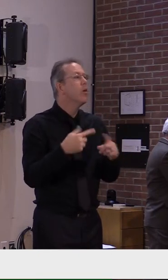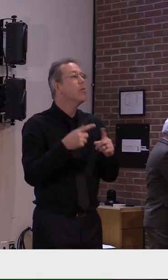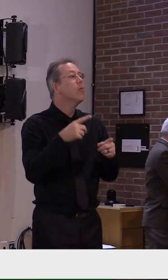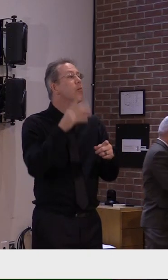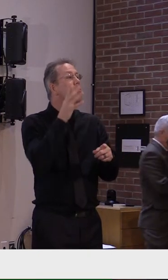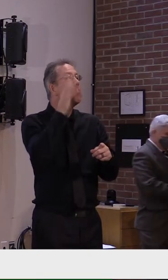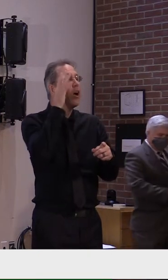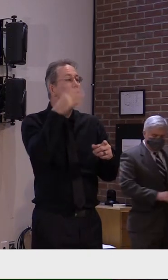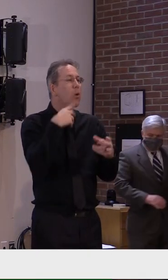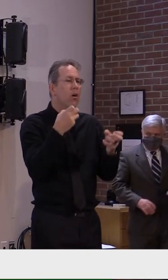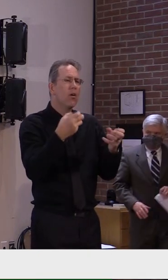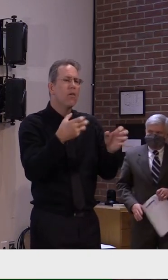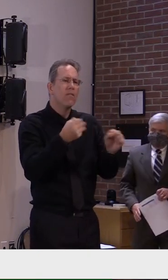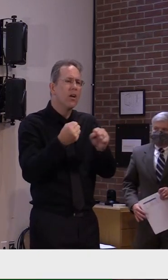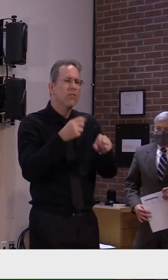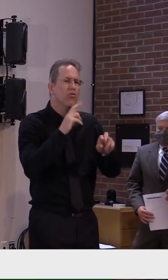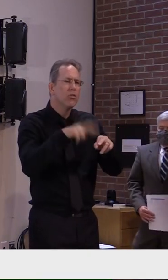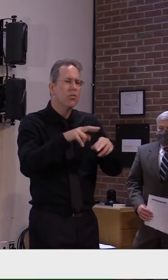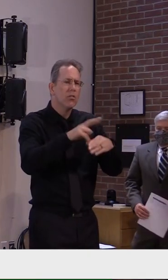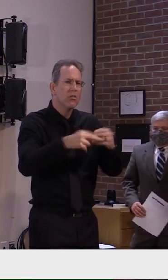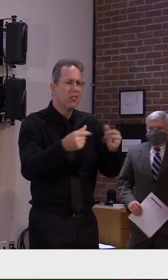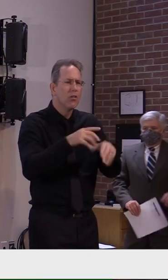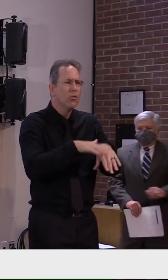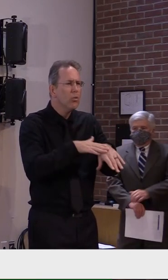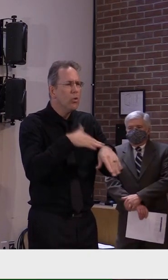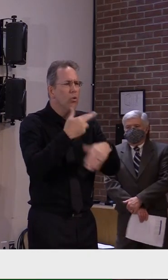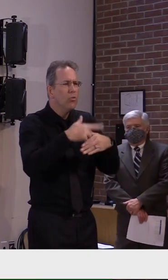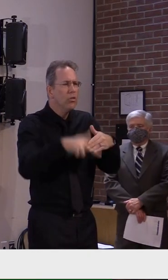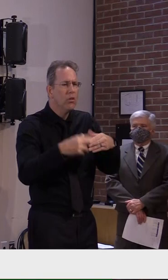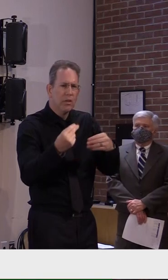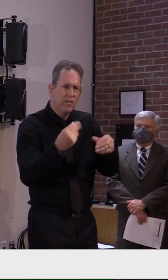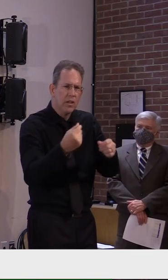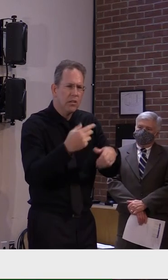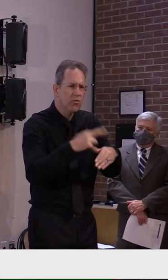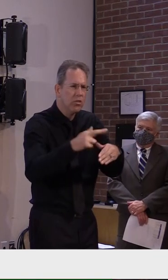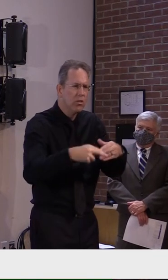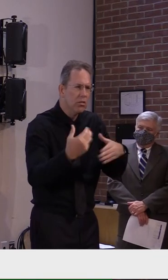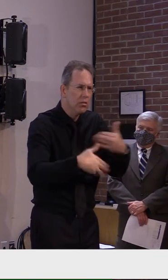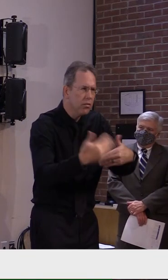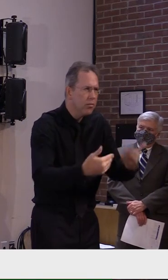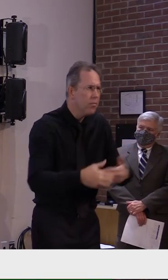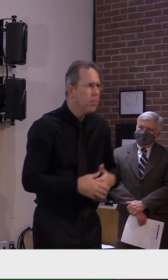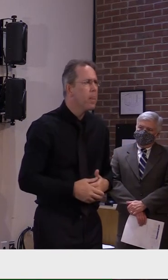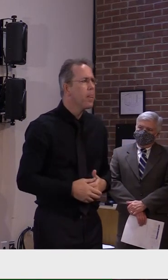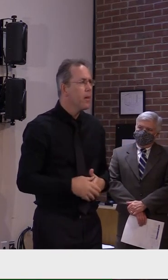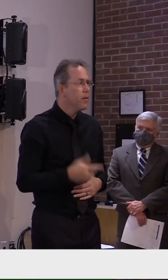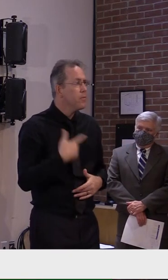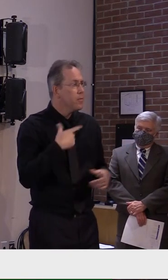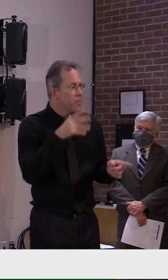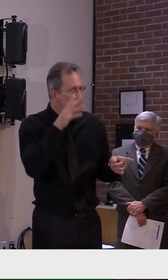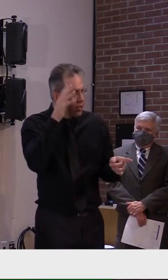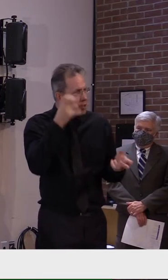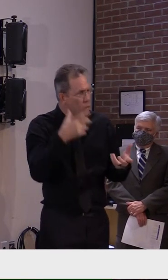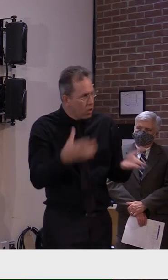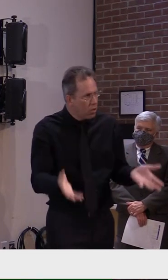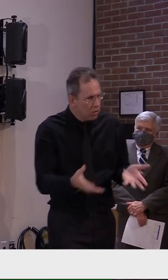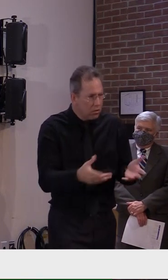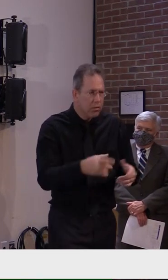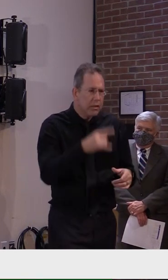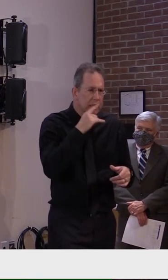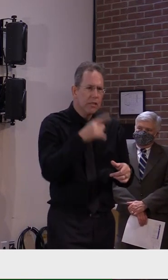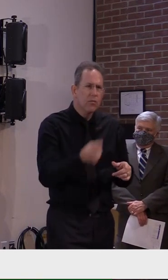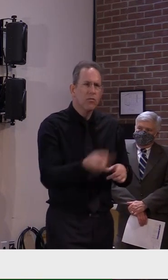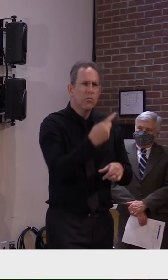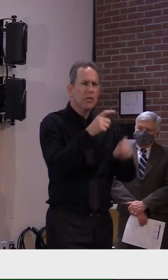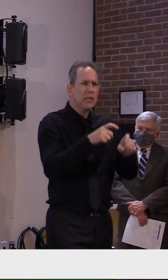When parents are being urged to go out and get a test, you'll know right away. Yeah, thanks for that